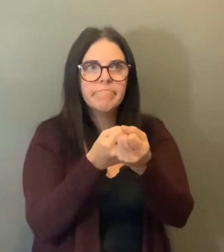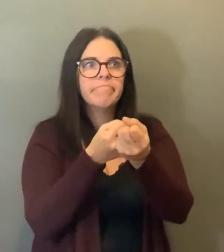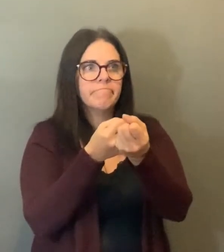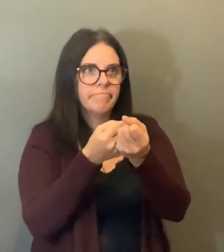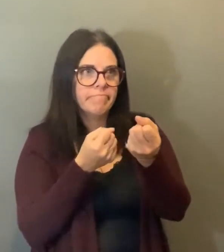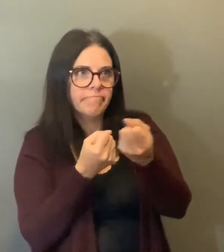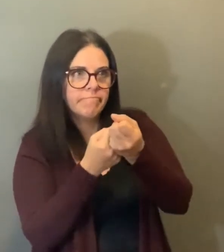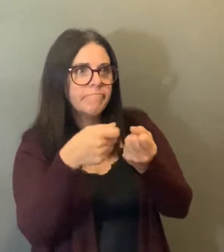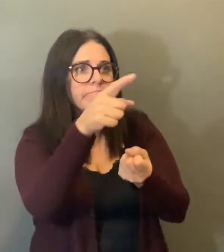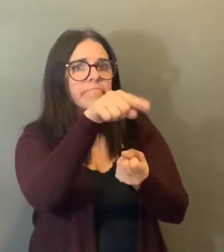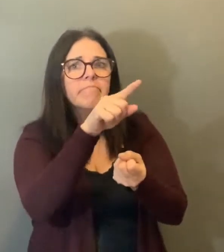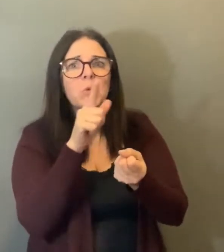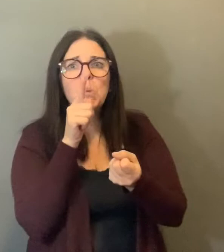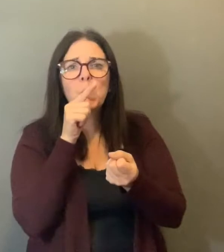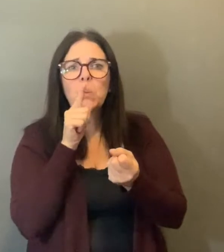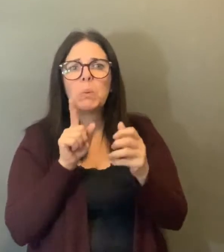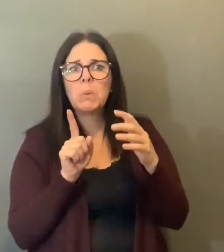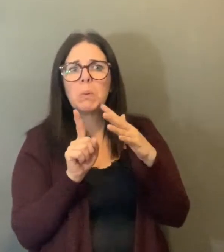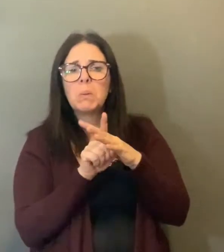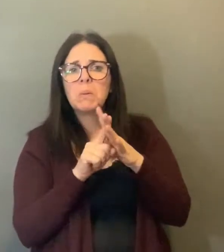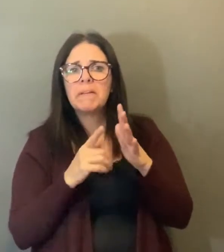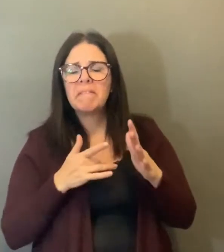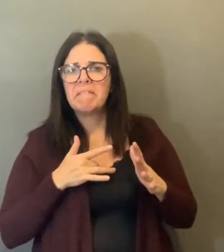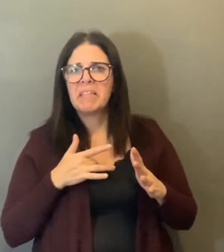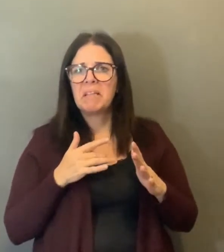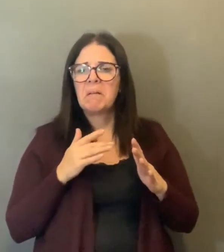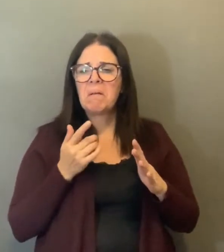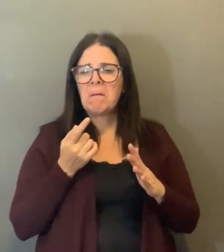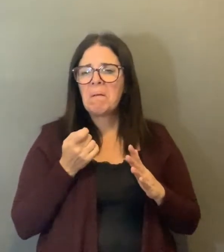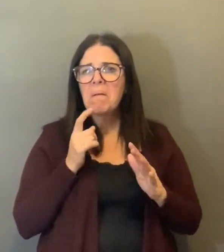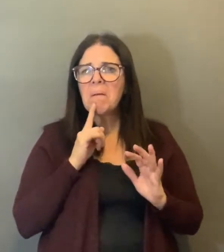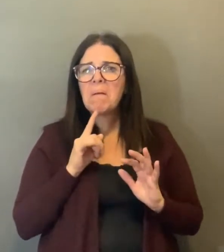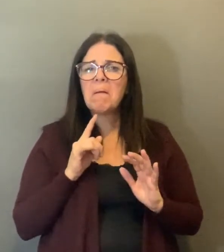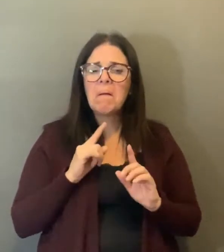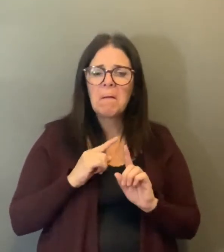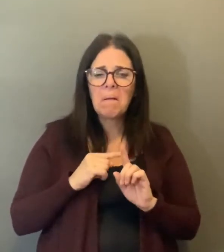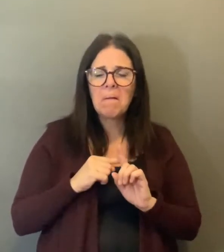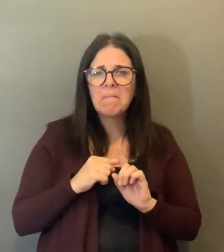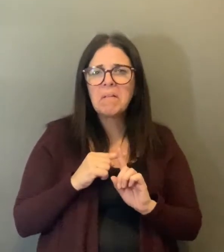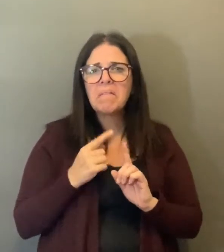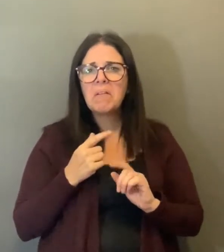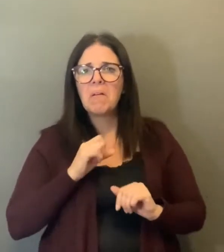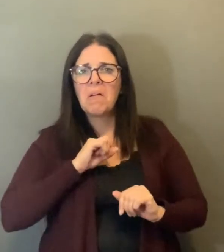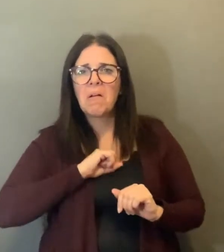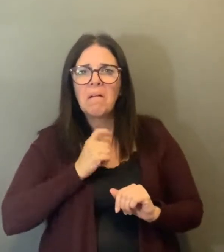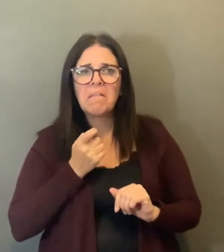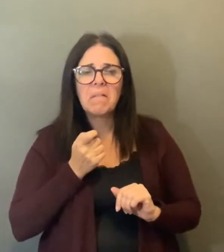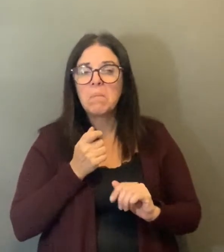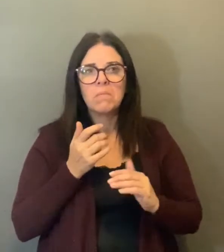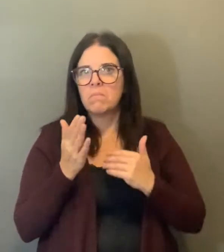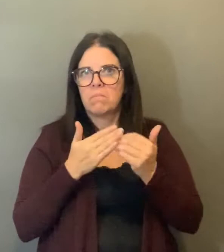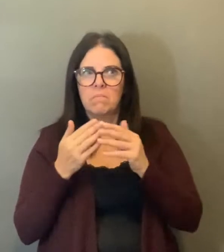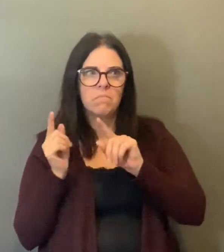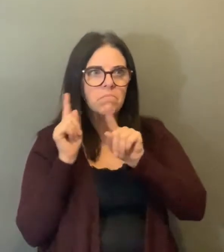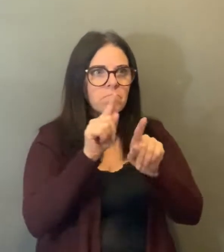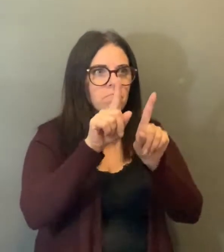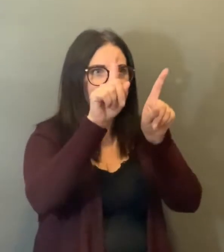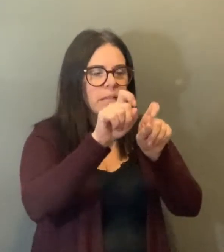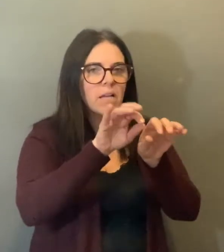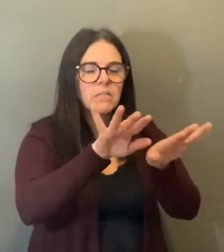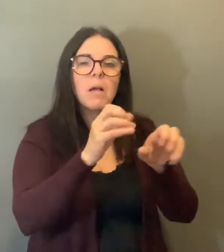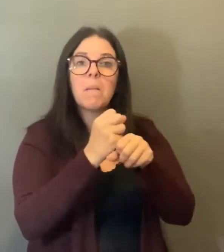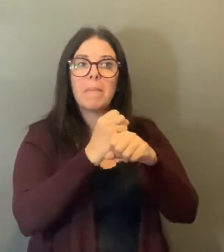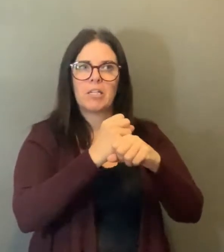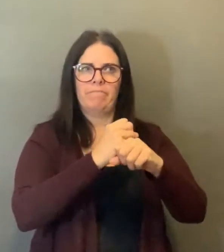And thank you, Essex-Windsor EMS, for your support. Our team of public health inspectors supported by our infectious disease